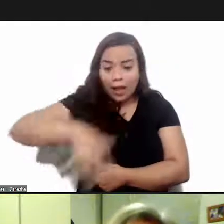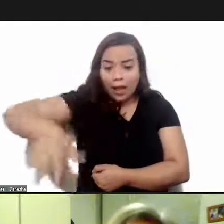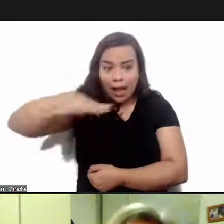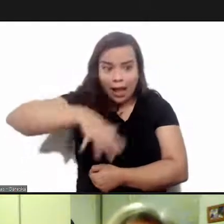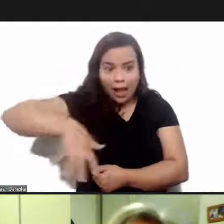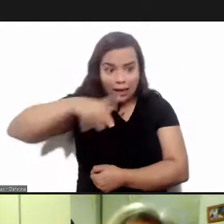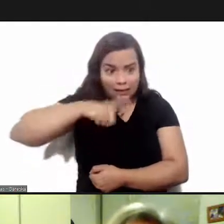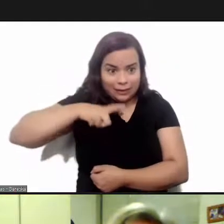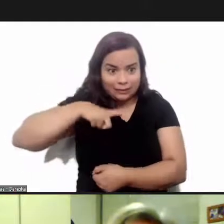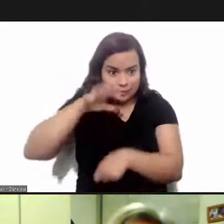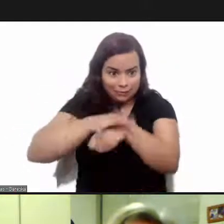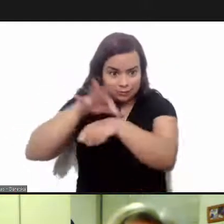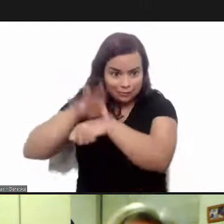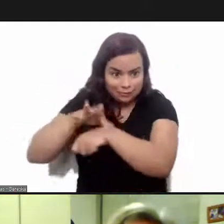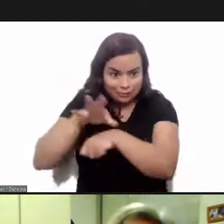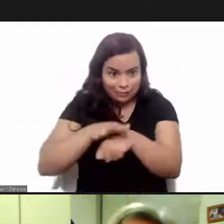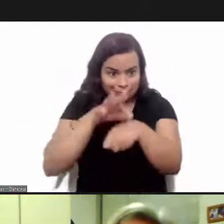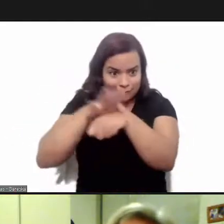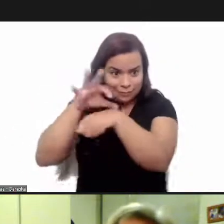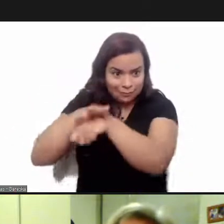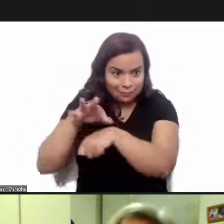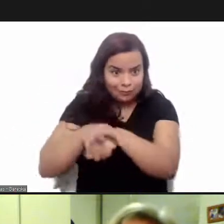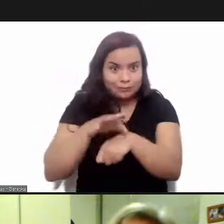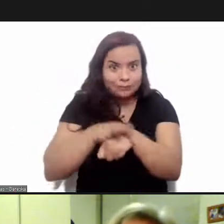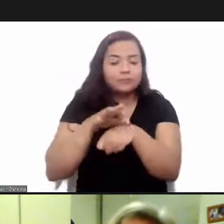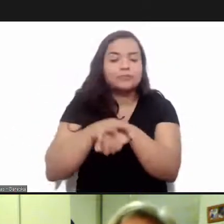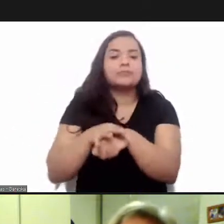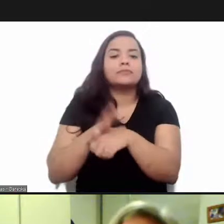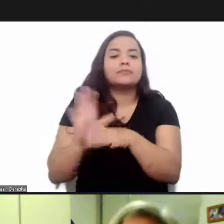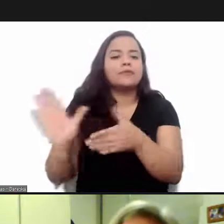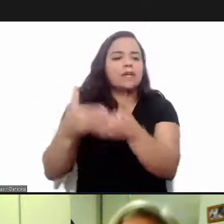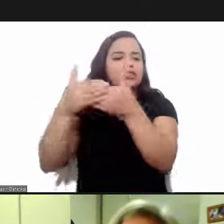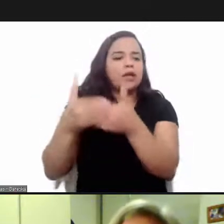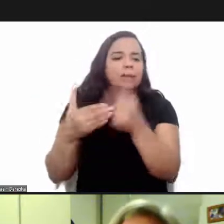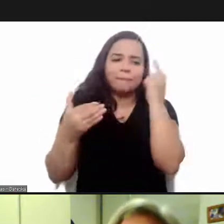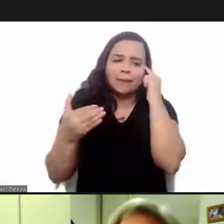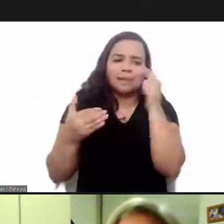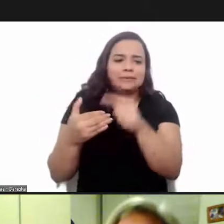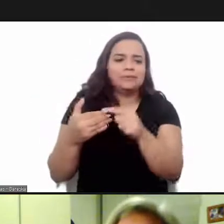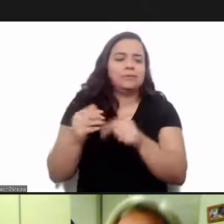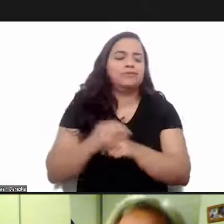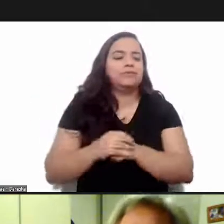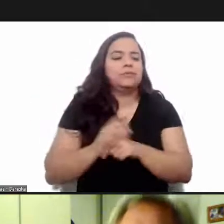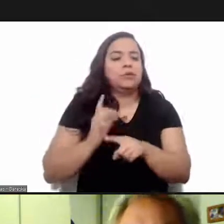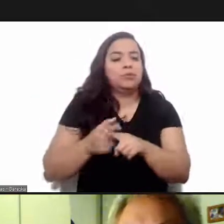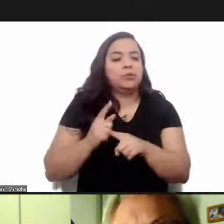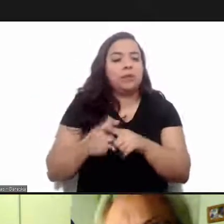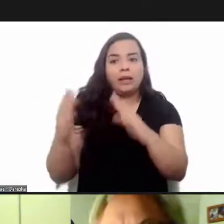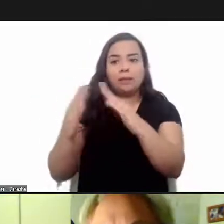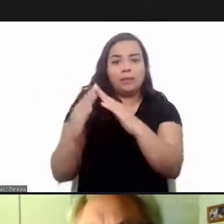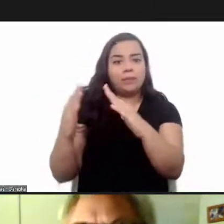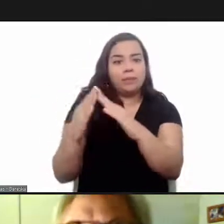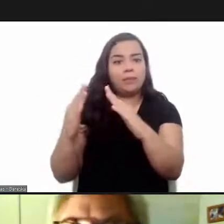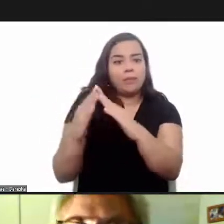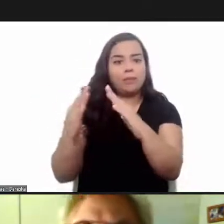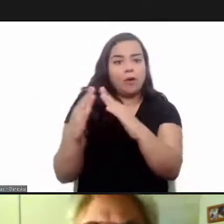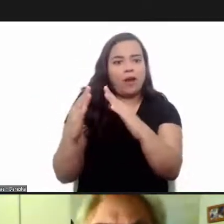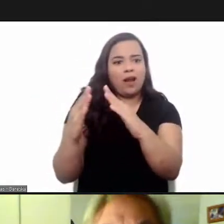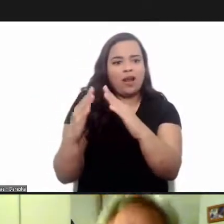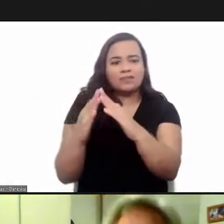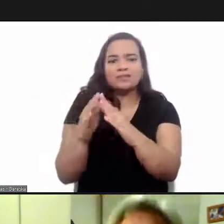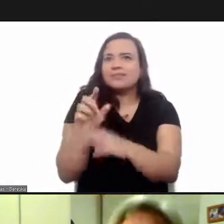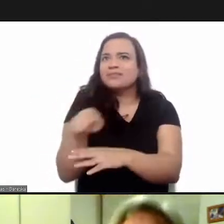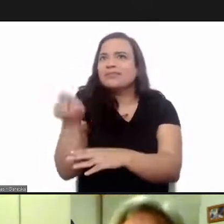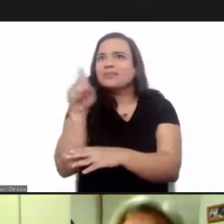hub which is a the place housing housing was that